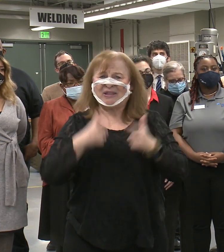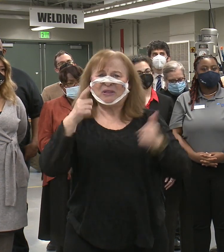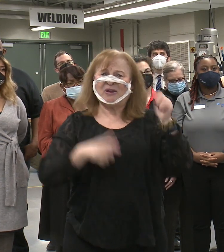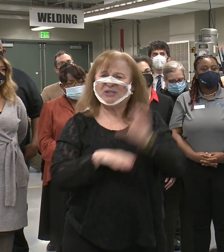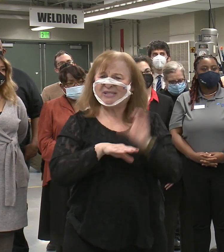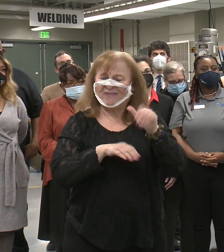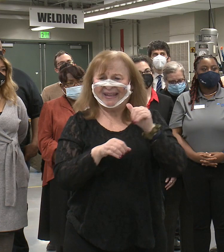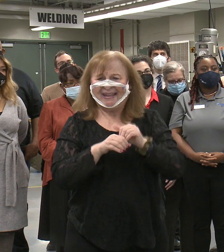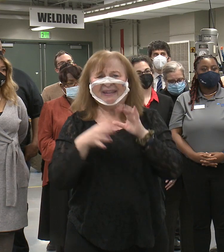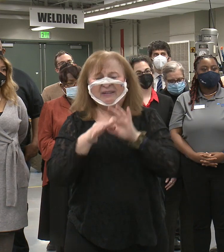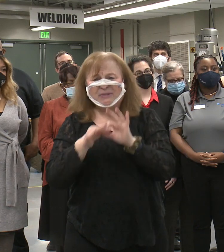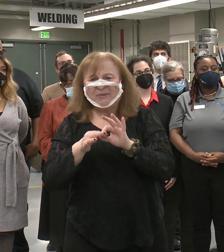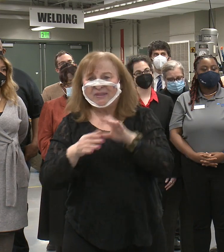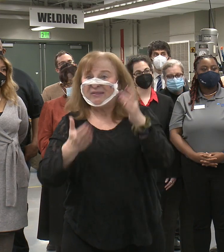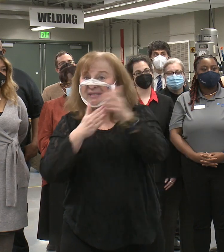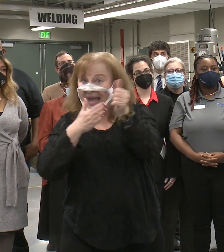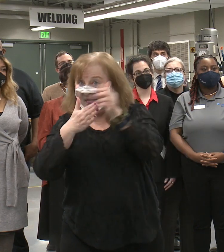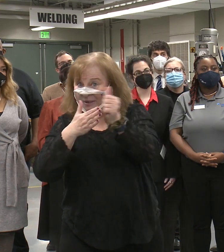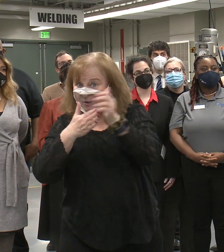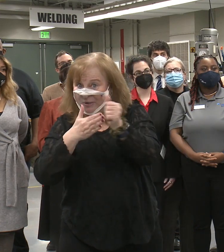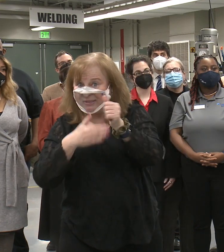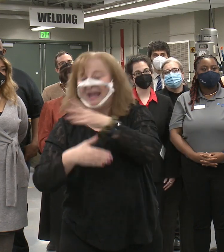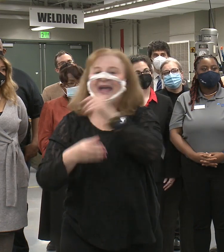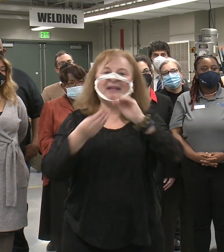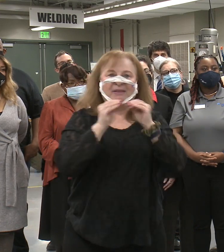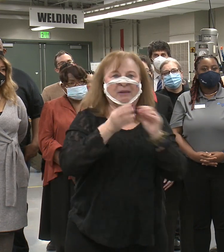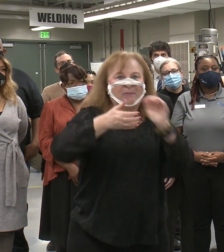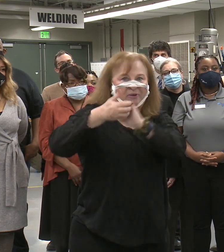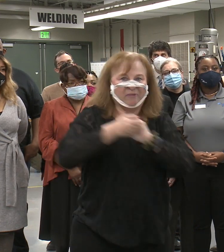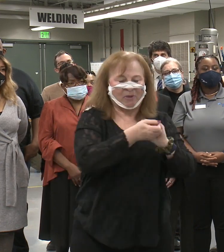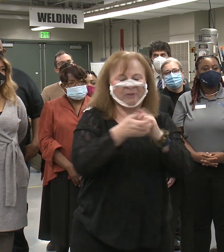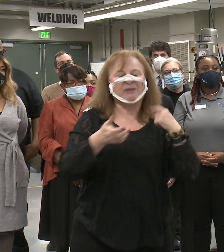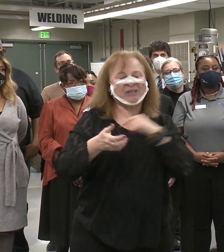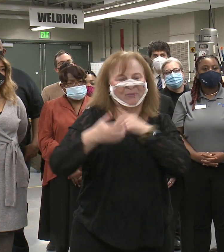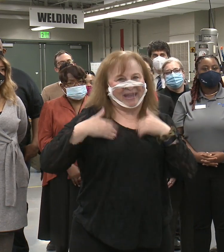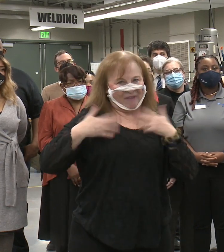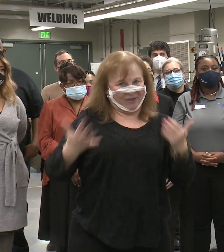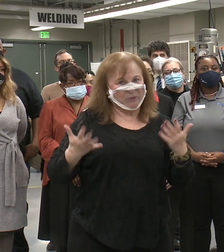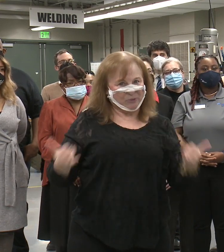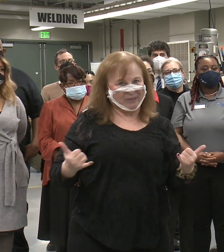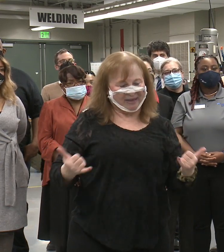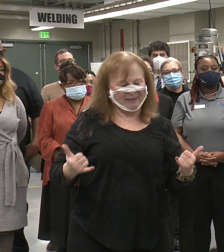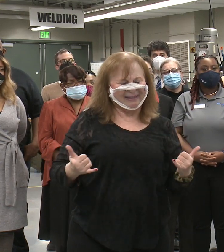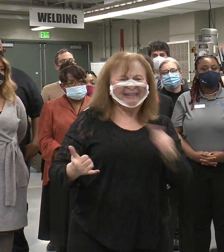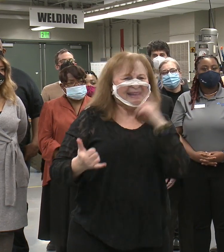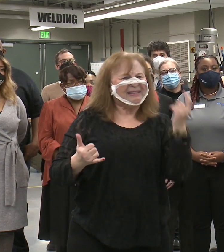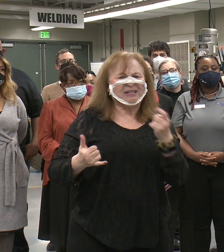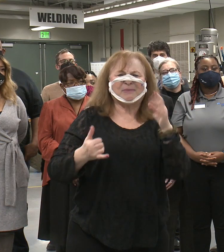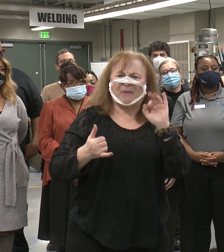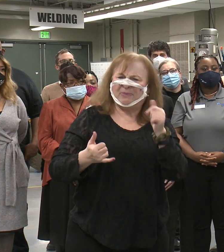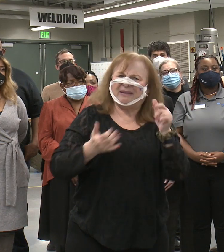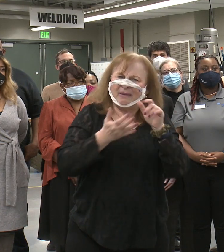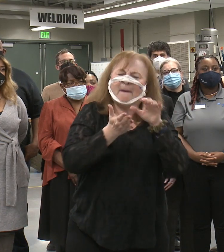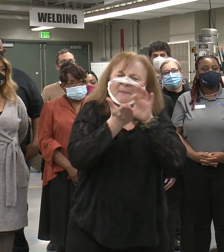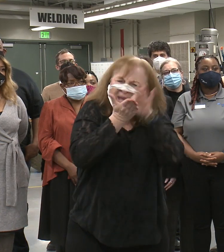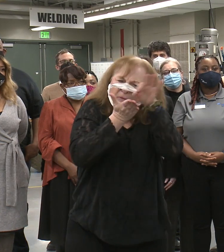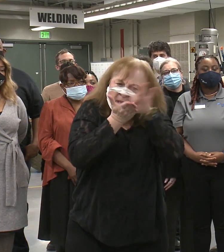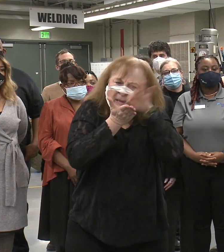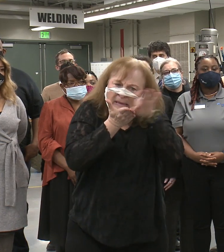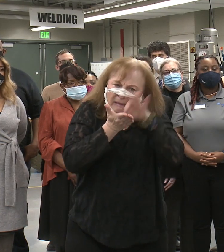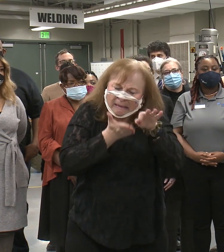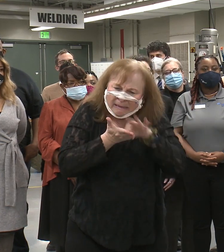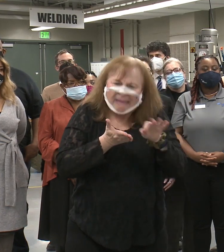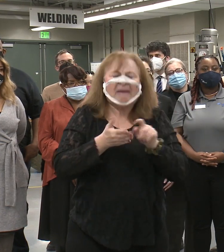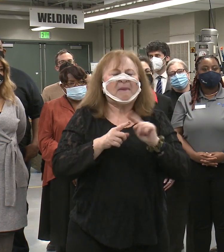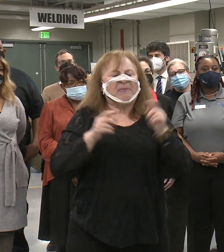investment both in terms of the dollars and the number of partners here we have today. And that's important. It's not just about bean counting, but it's again about